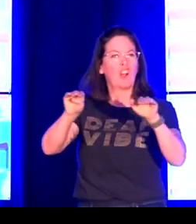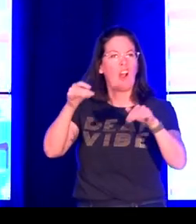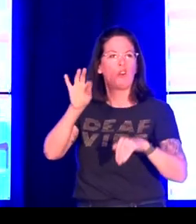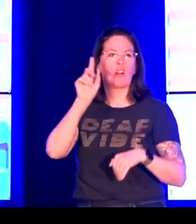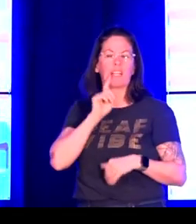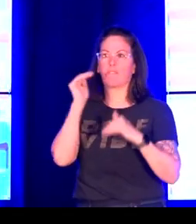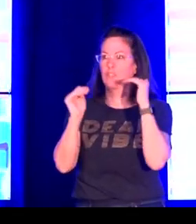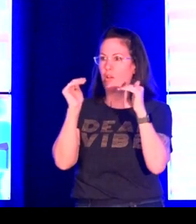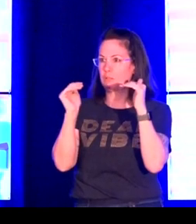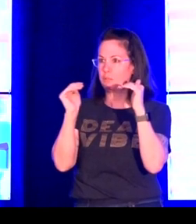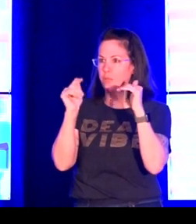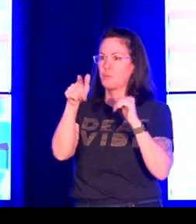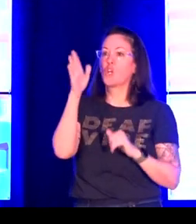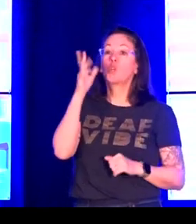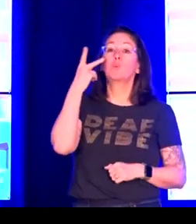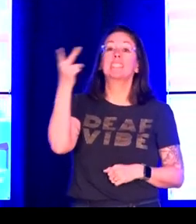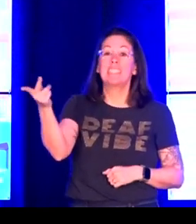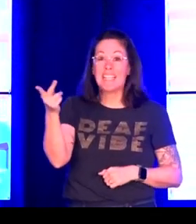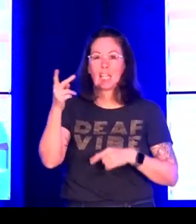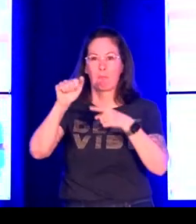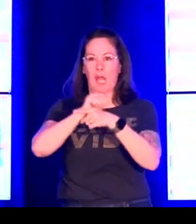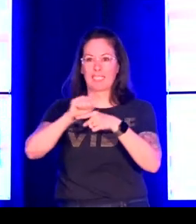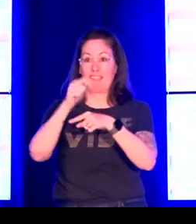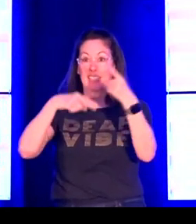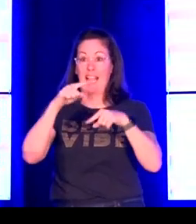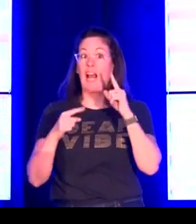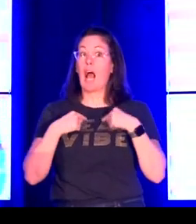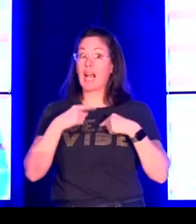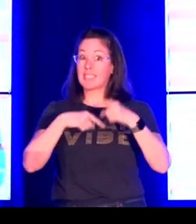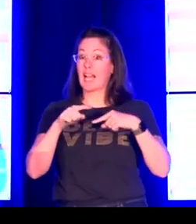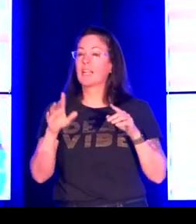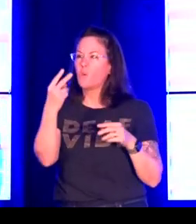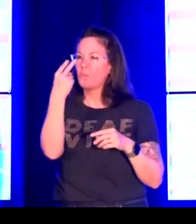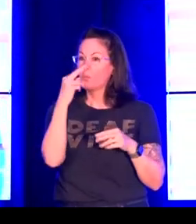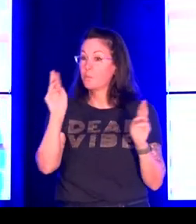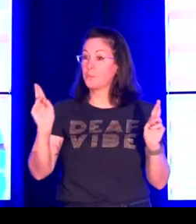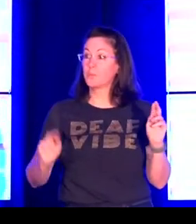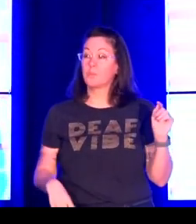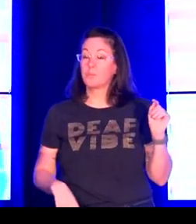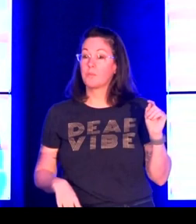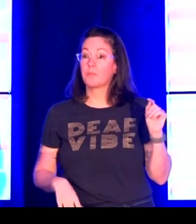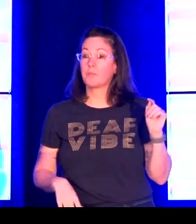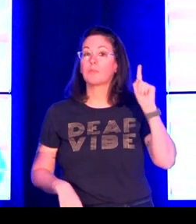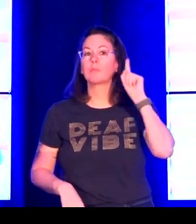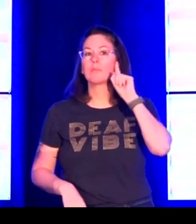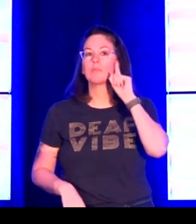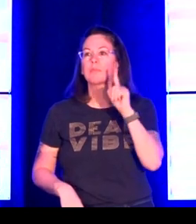I said that I am deaf, and he is CODA, C-O-D-A, the child of deaf adults.